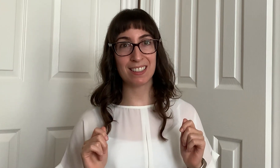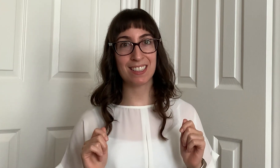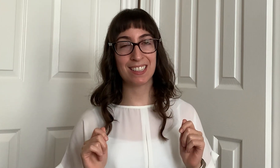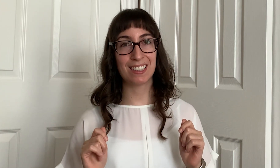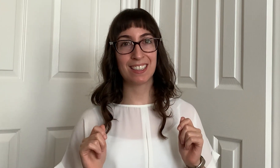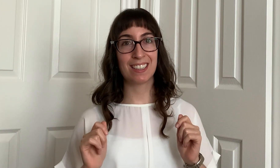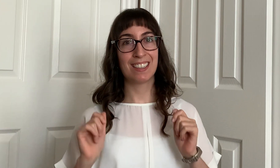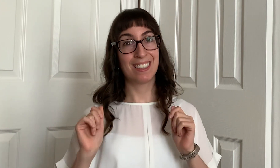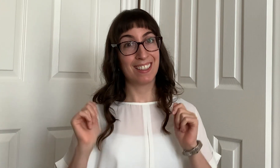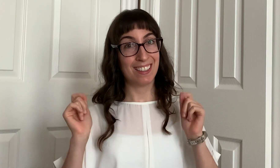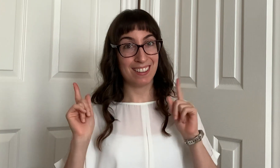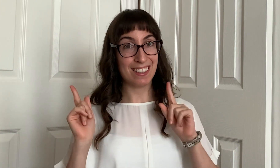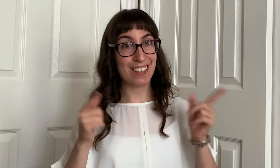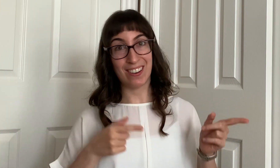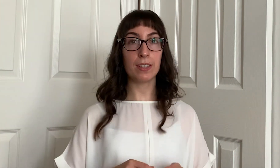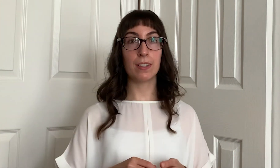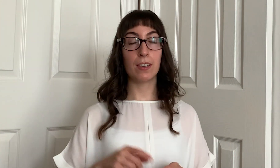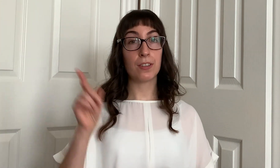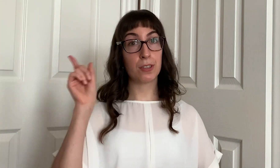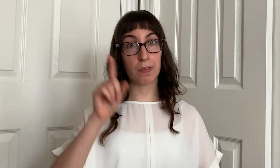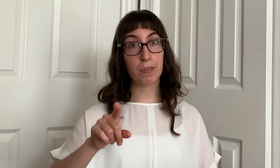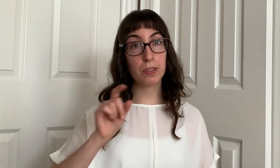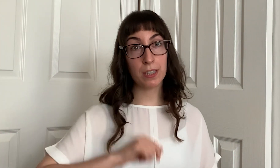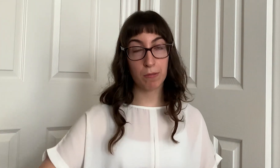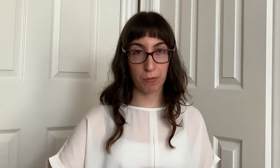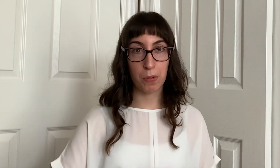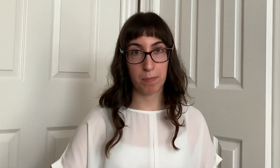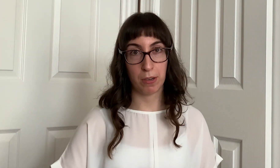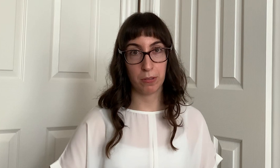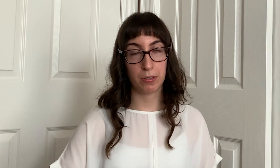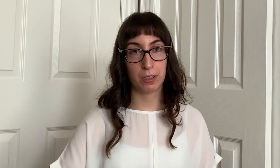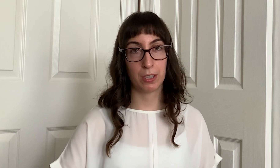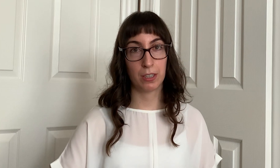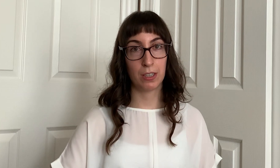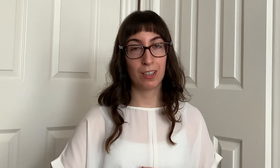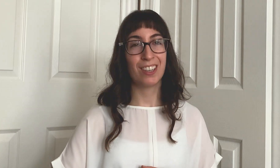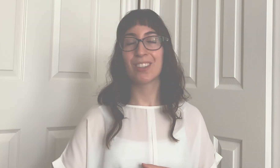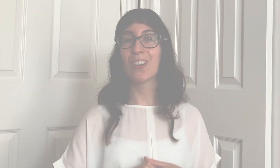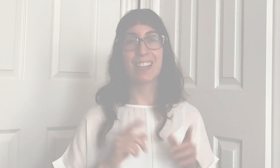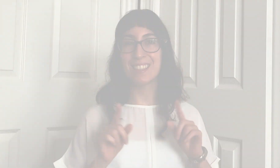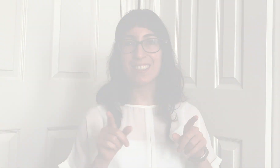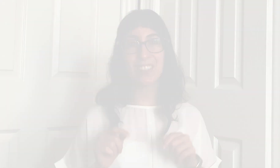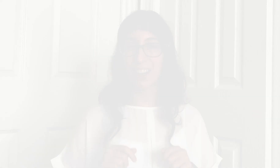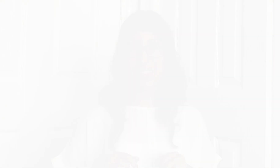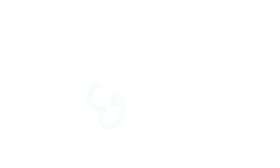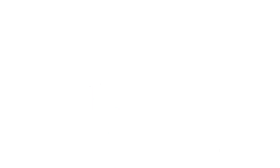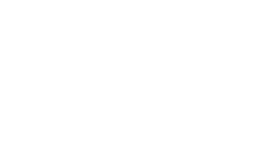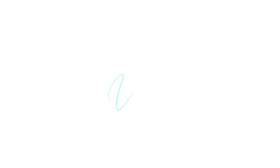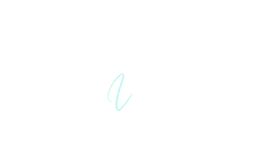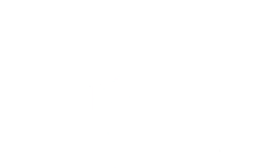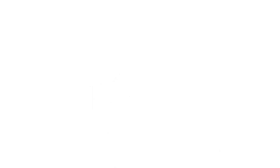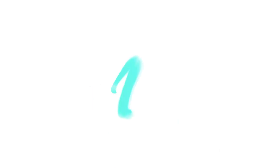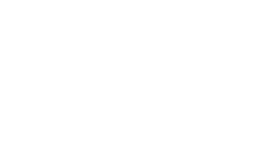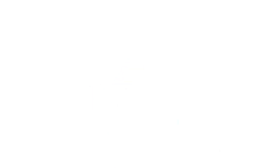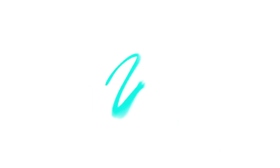let's go so first and foremost your ideal customer is not everyone